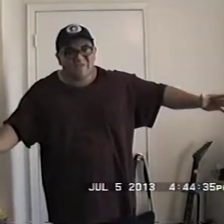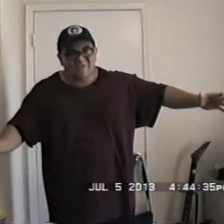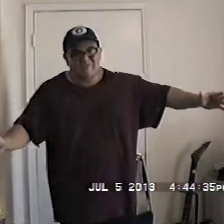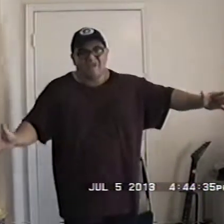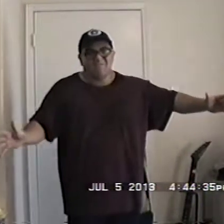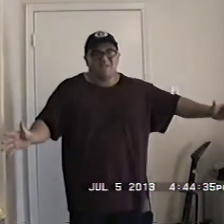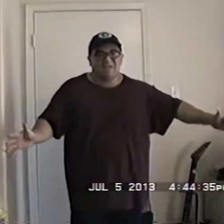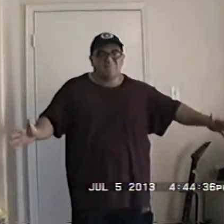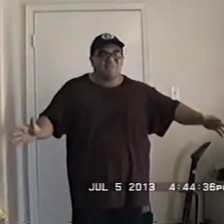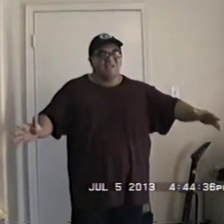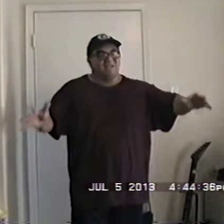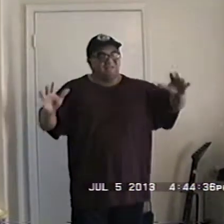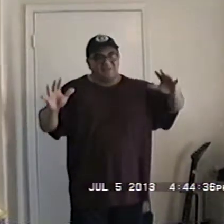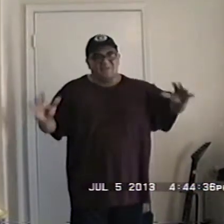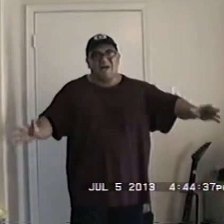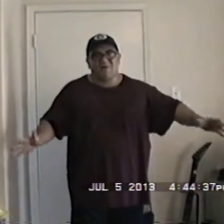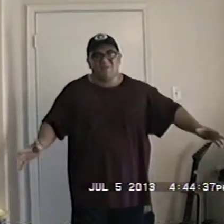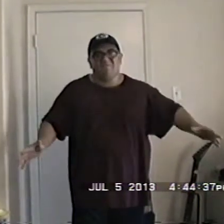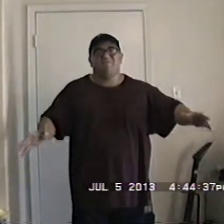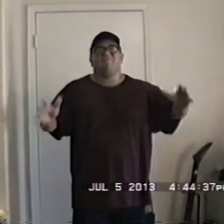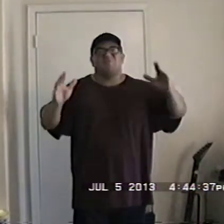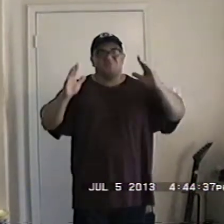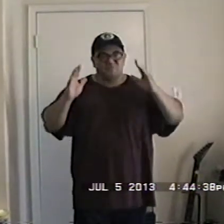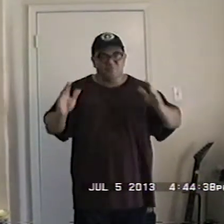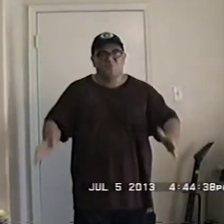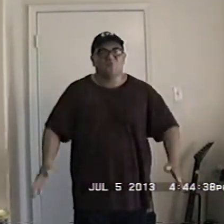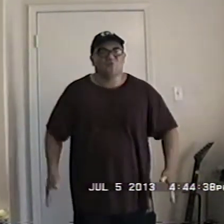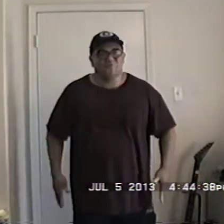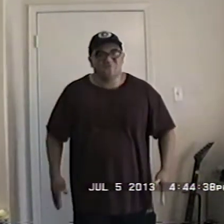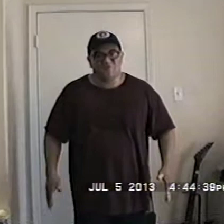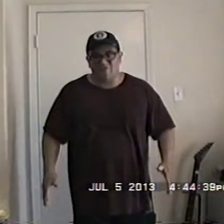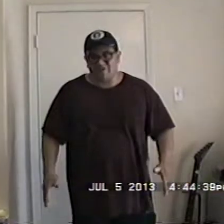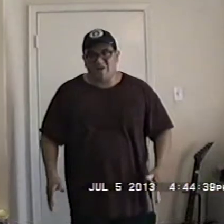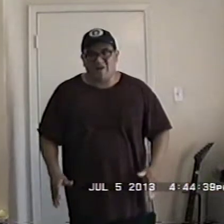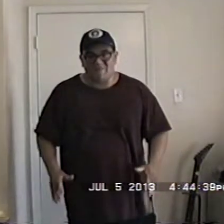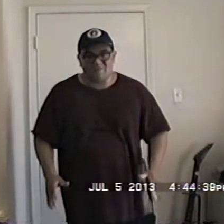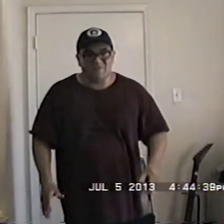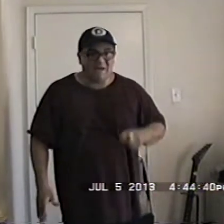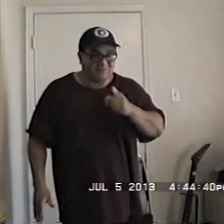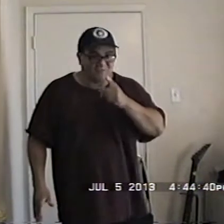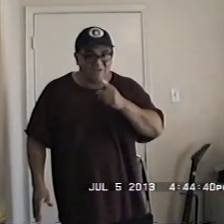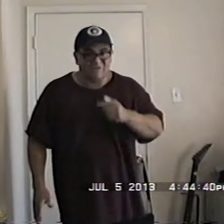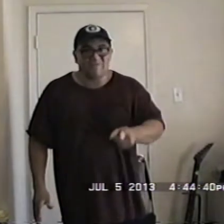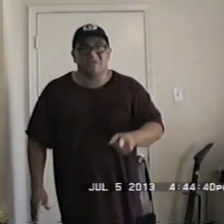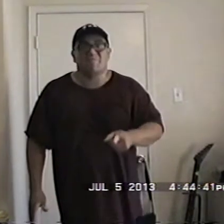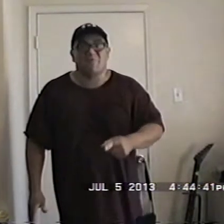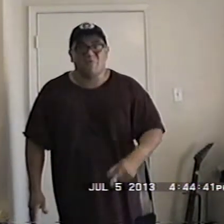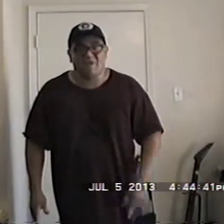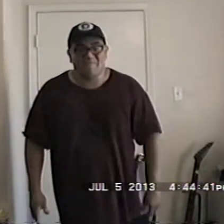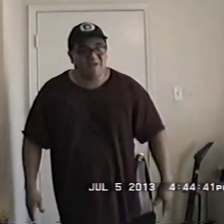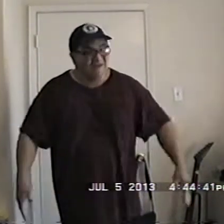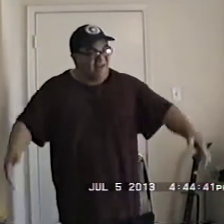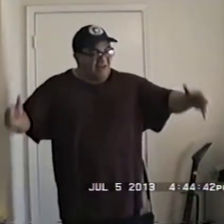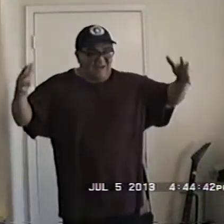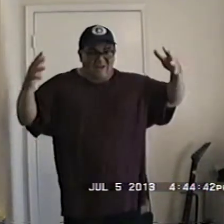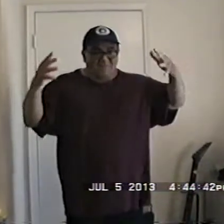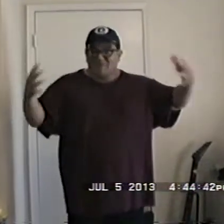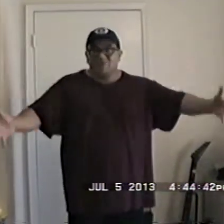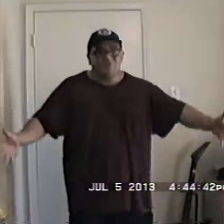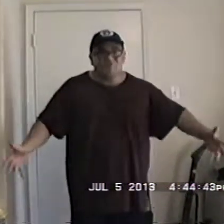are getting your MBA please find out if your school or university offers that residency program uh please do